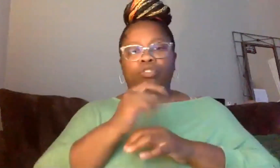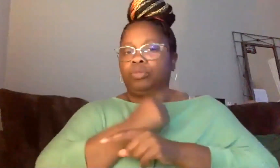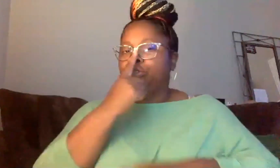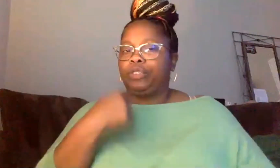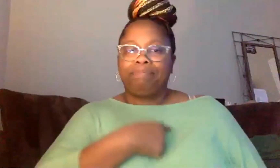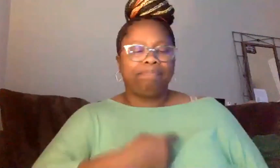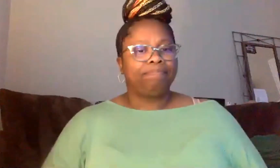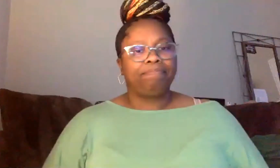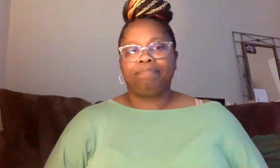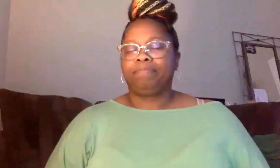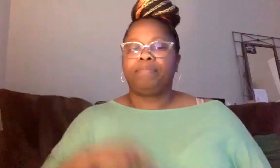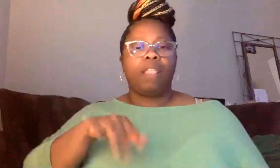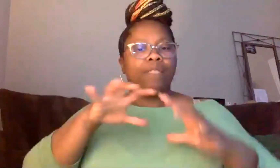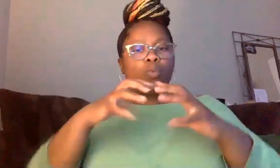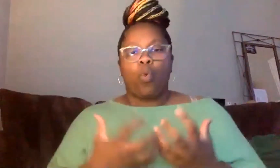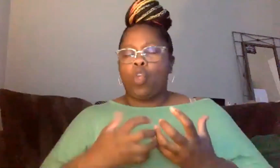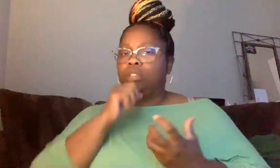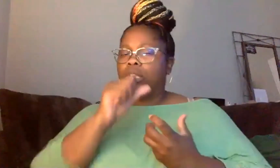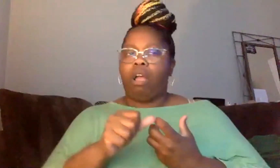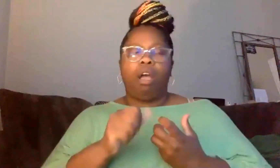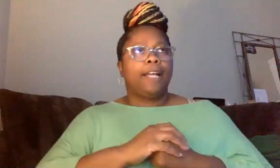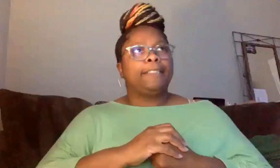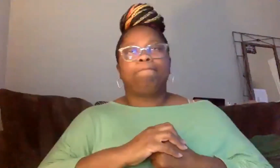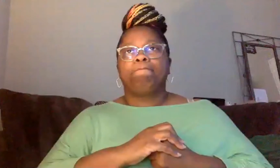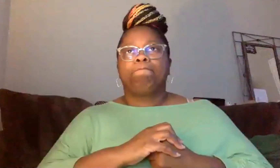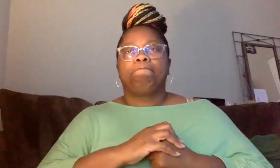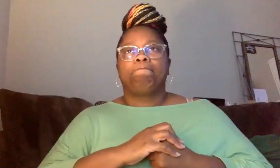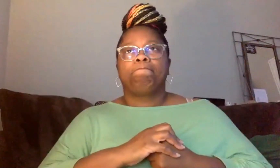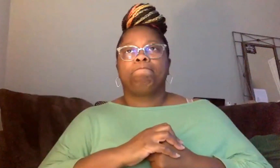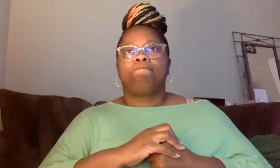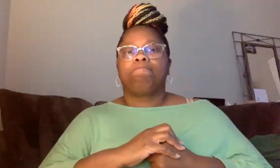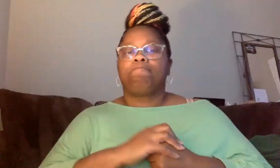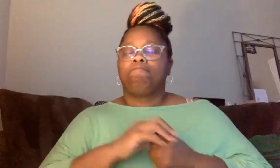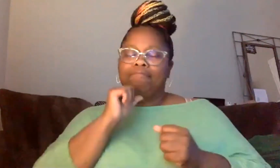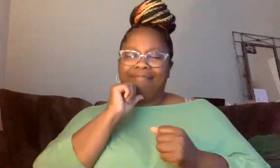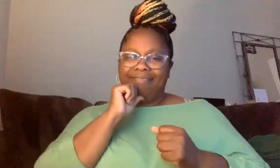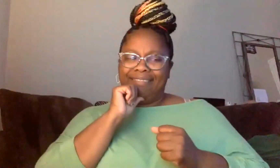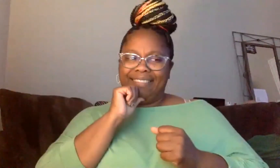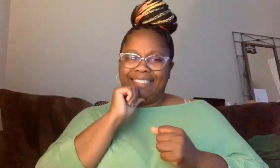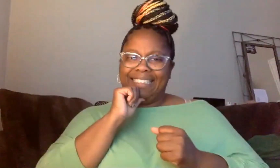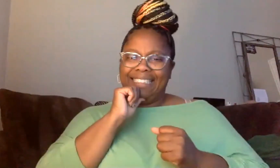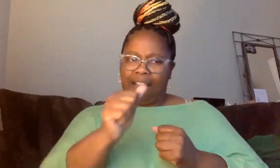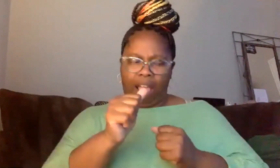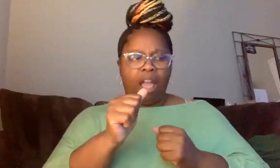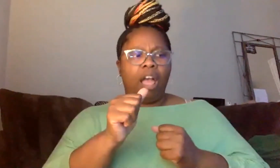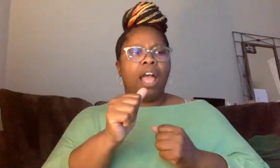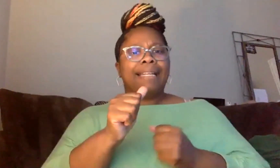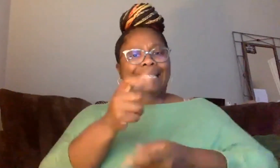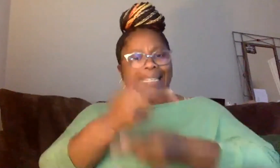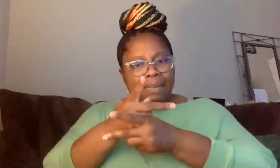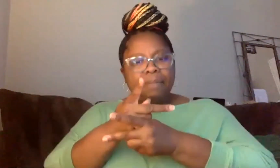not upholding its law-abiding citizens, its model citizens accountable